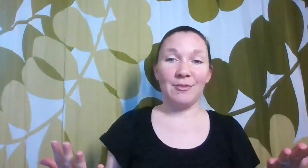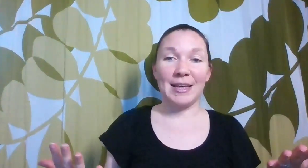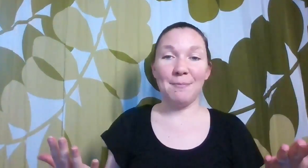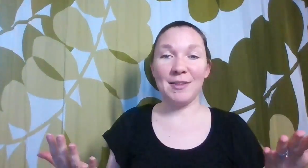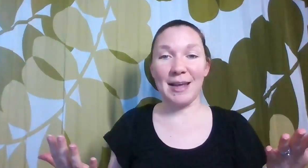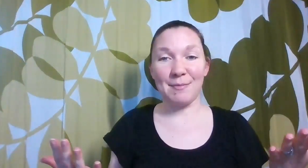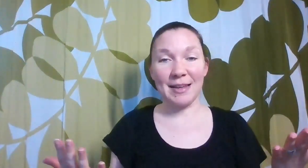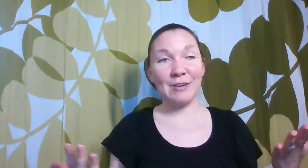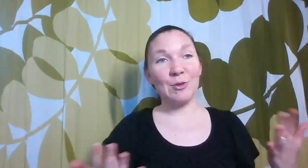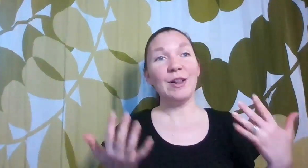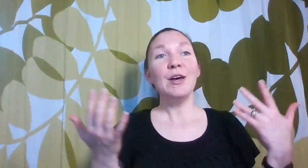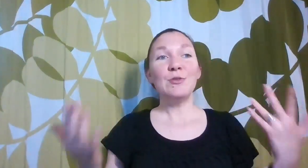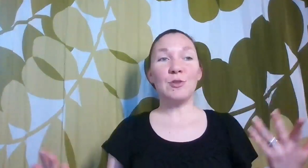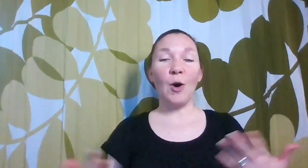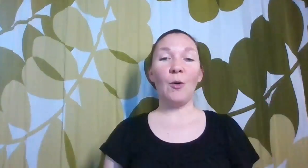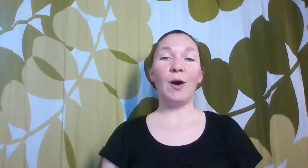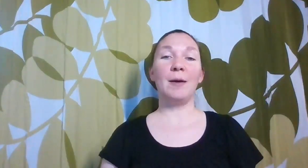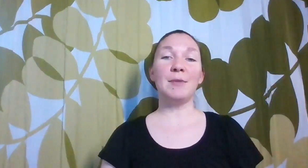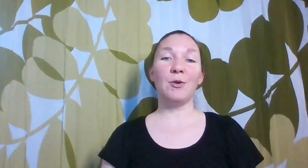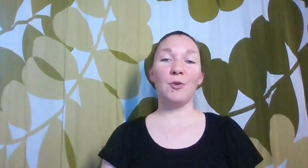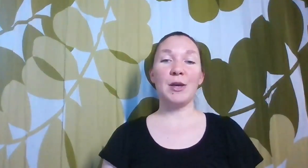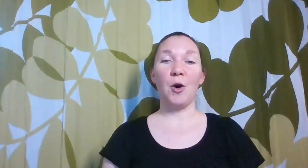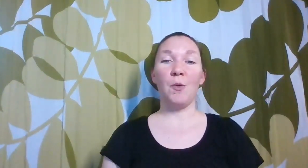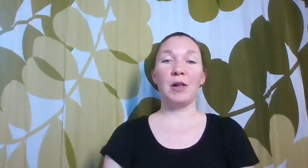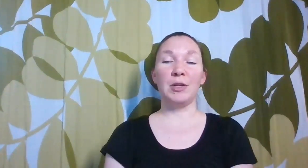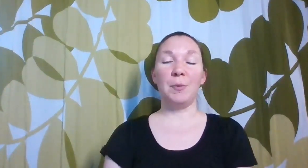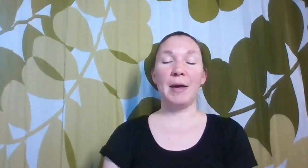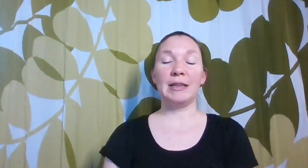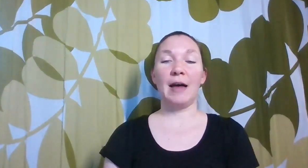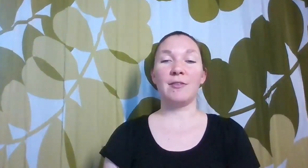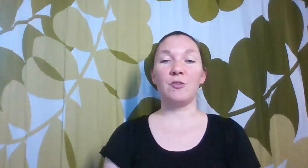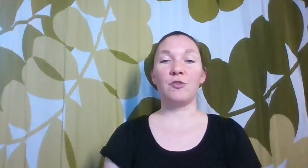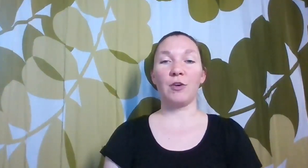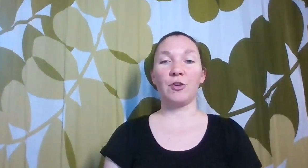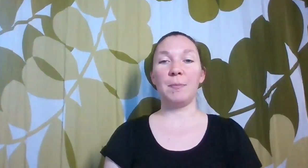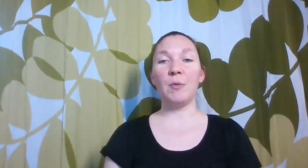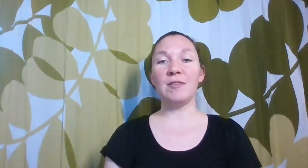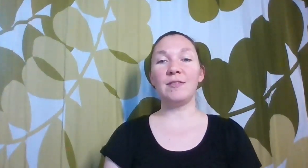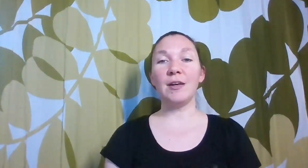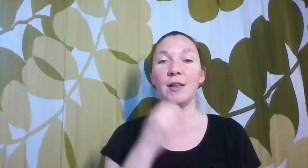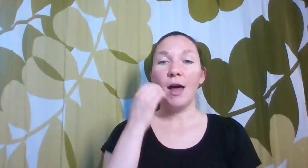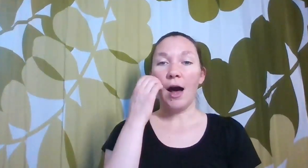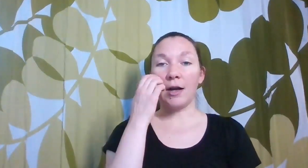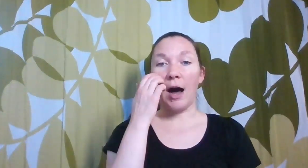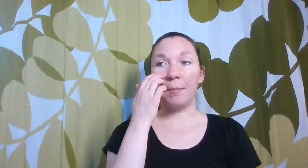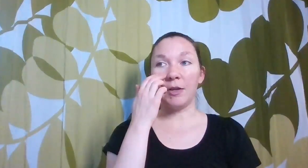have to keep the same schedule. So, you know, so we go a little bit less structured, but we still accomplish